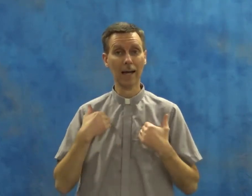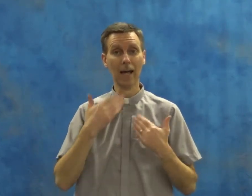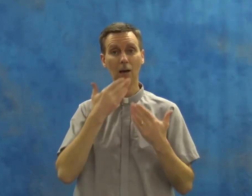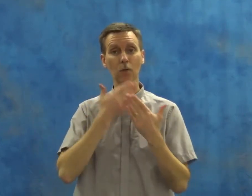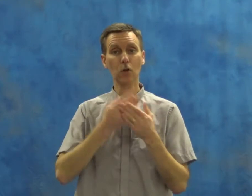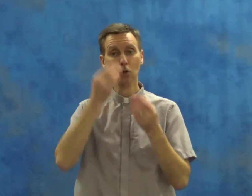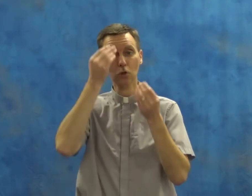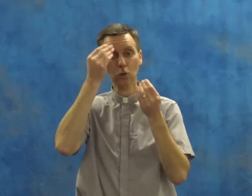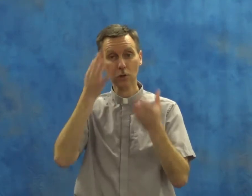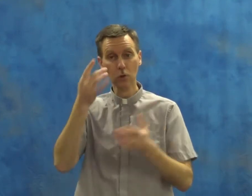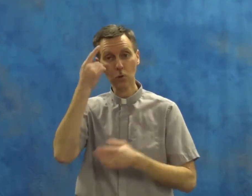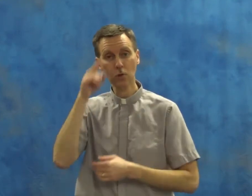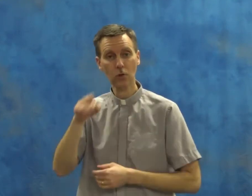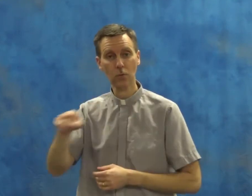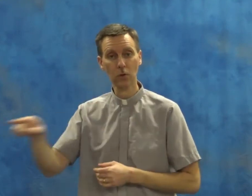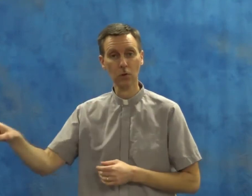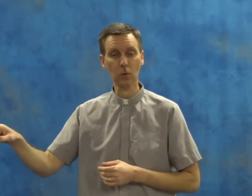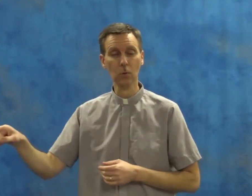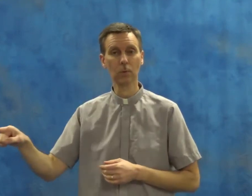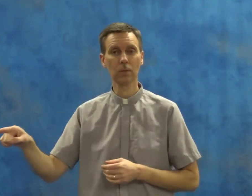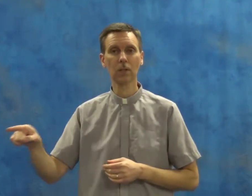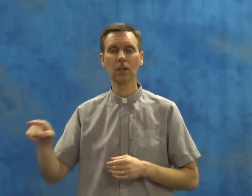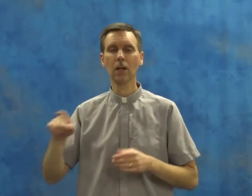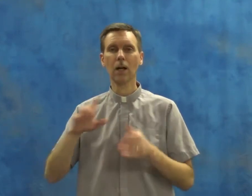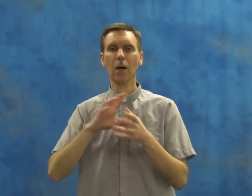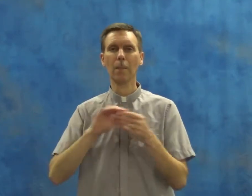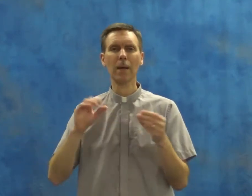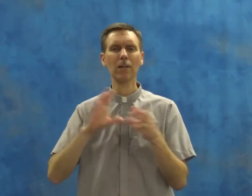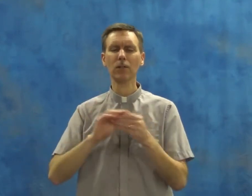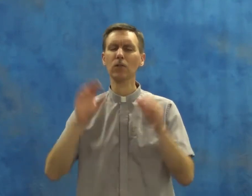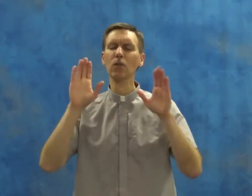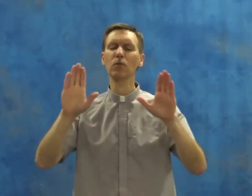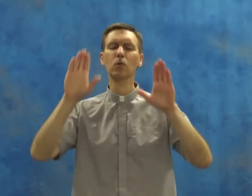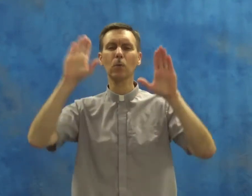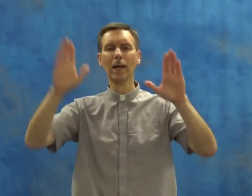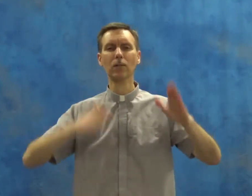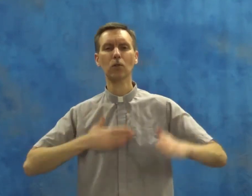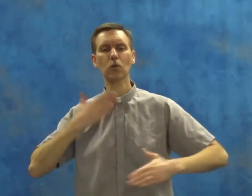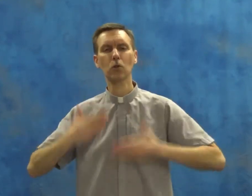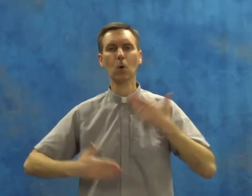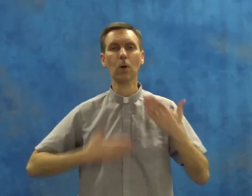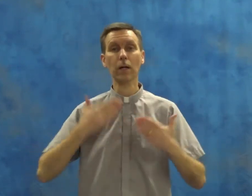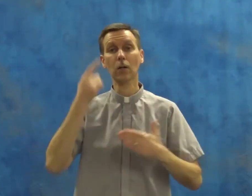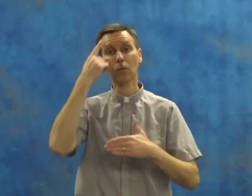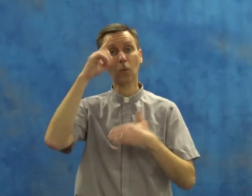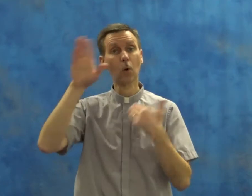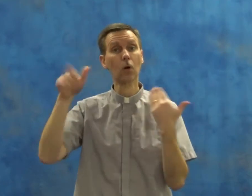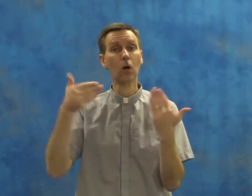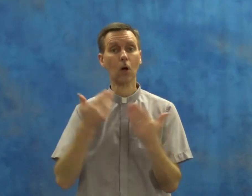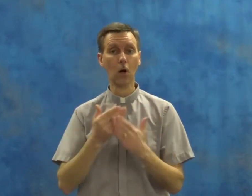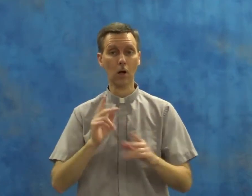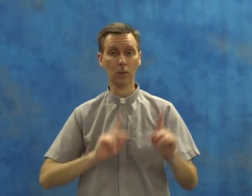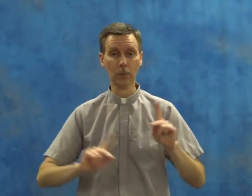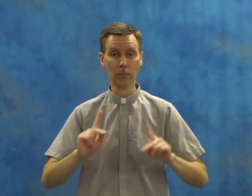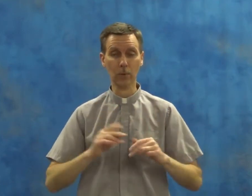have good news for you. A message of great joy for all people.